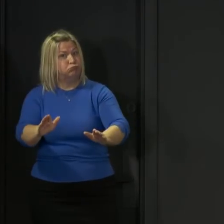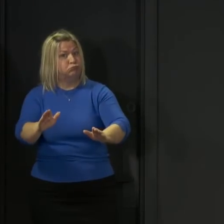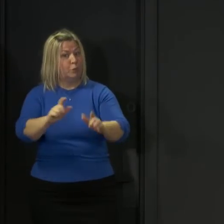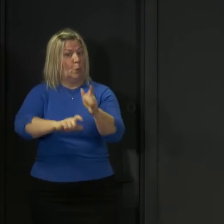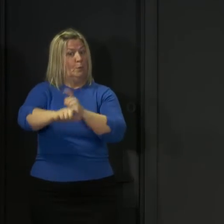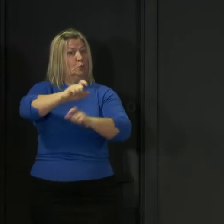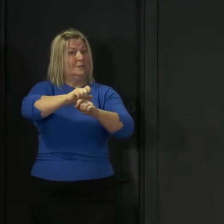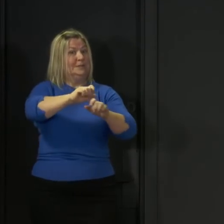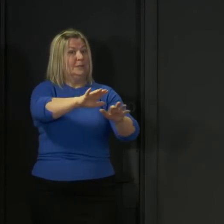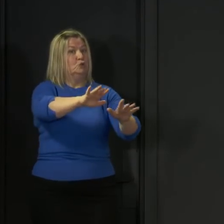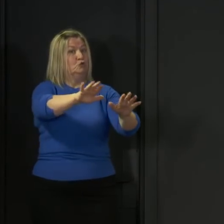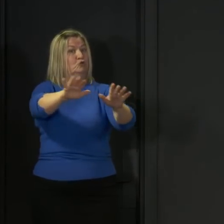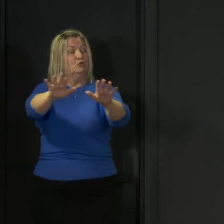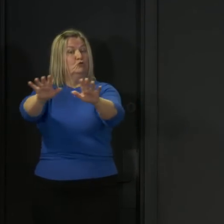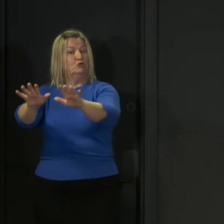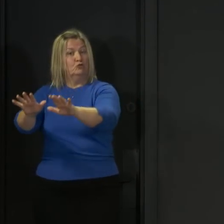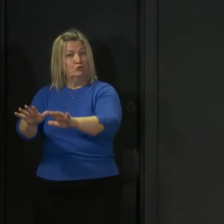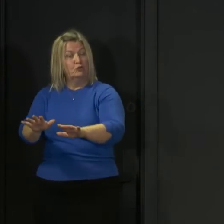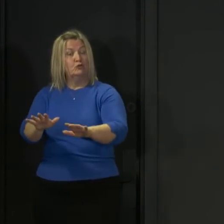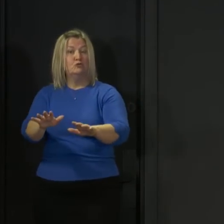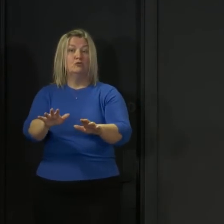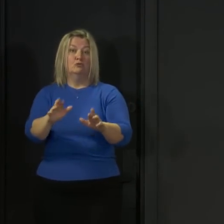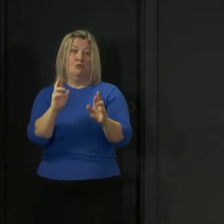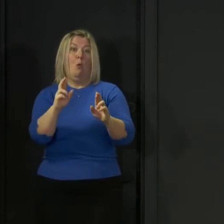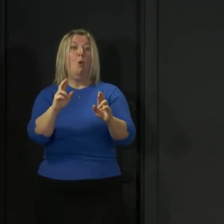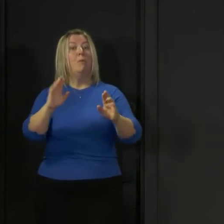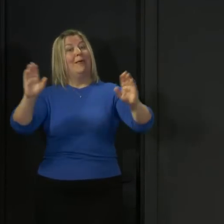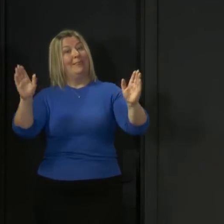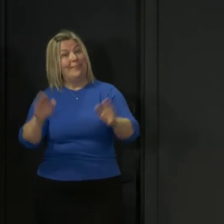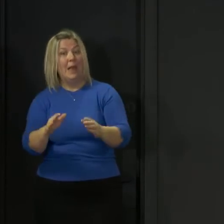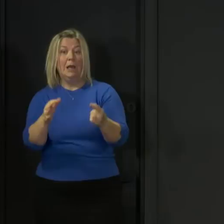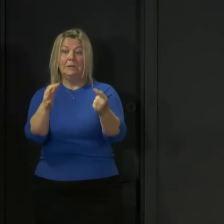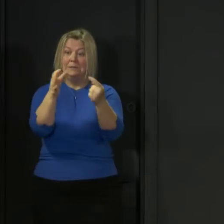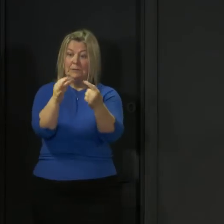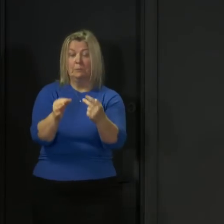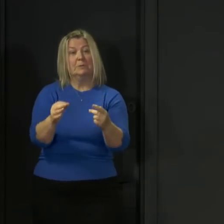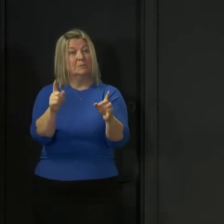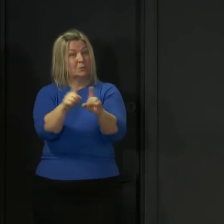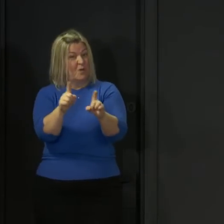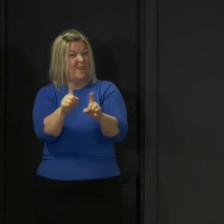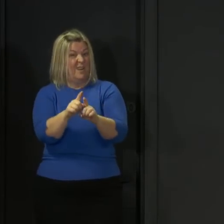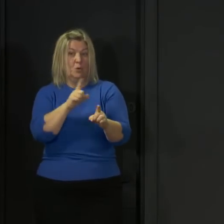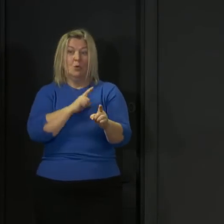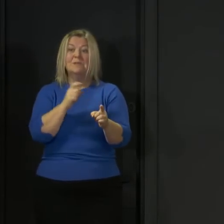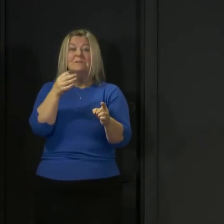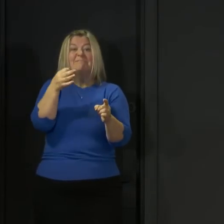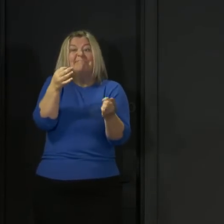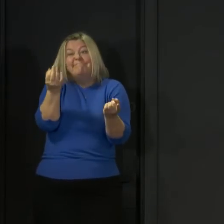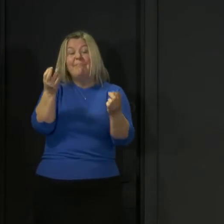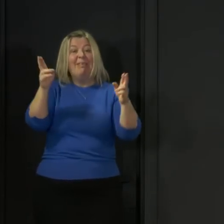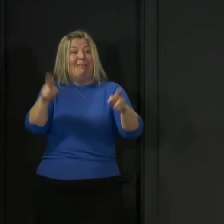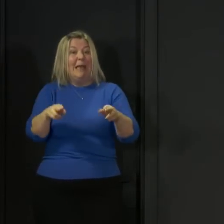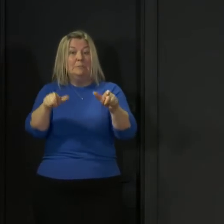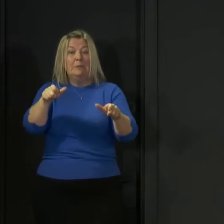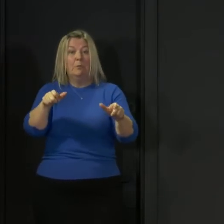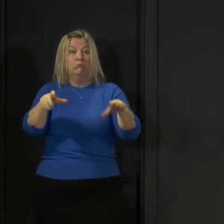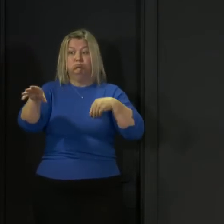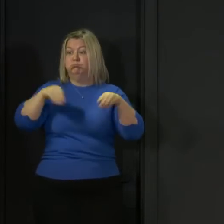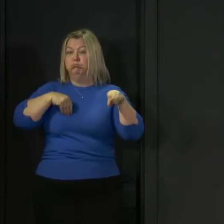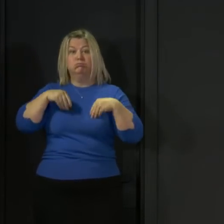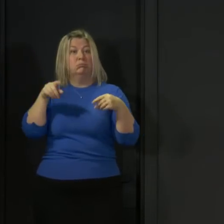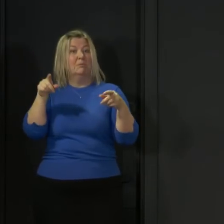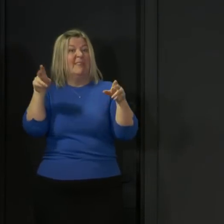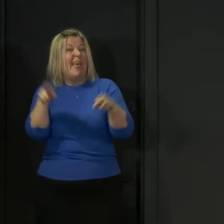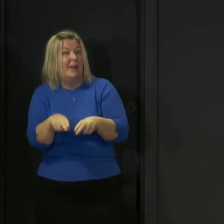reduction in the number of people who have symptoms of coronavirus because there will hopefully be fewer people contracting the virus. And the